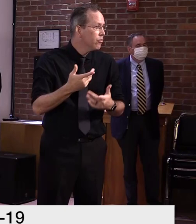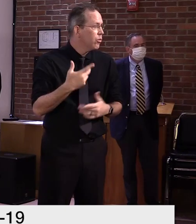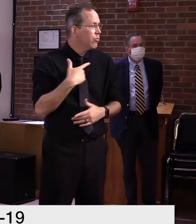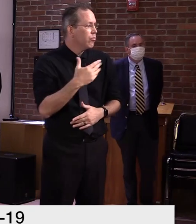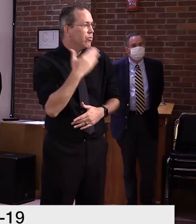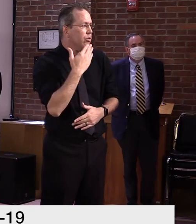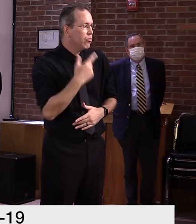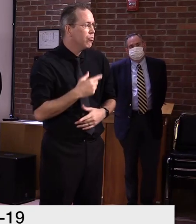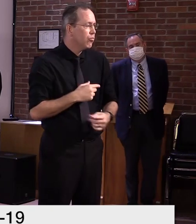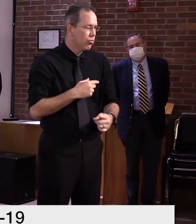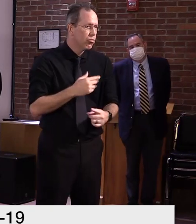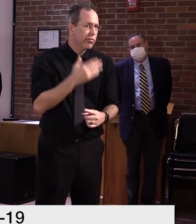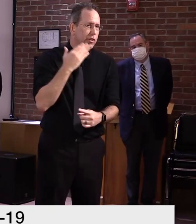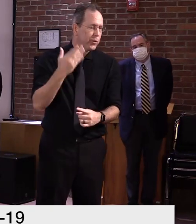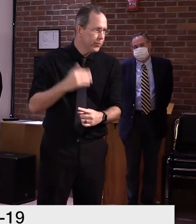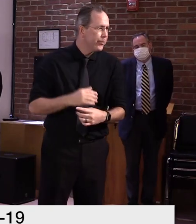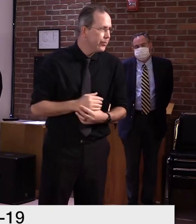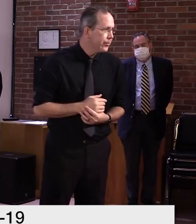Liam, VPR.